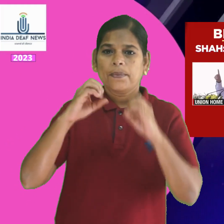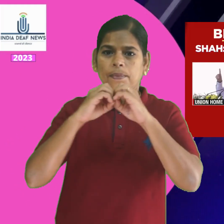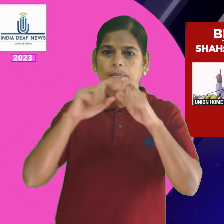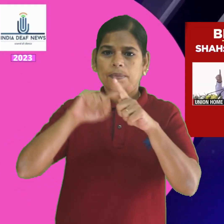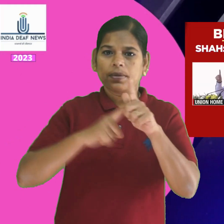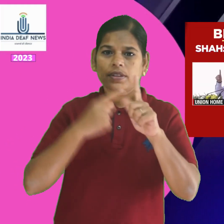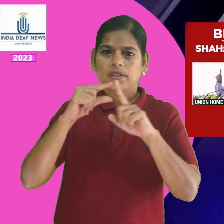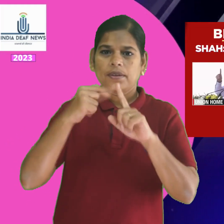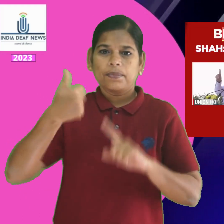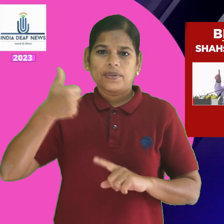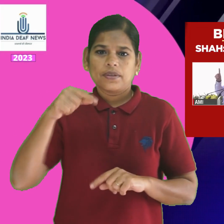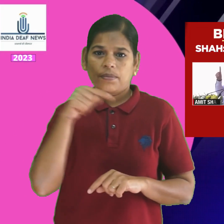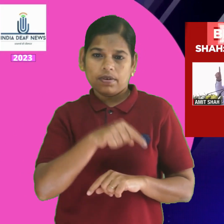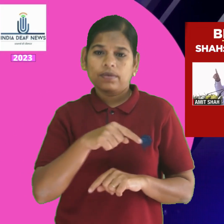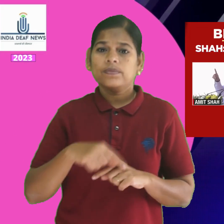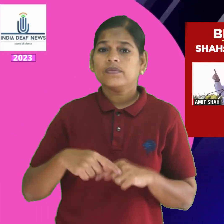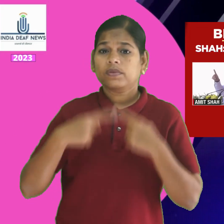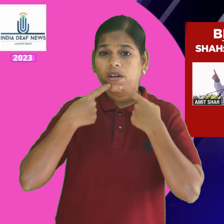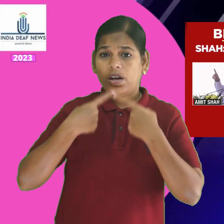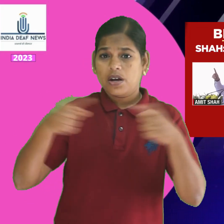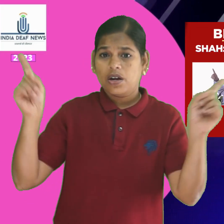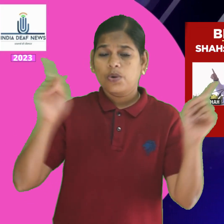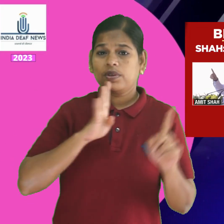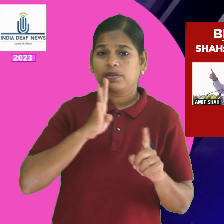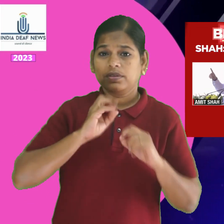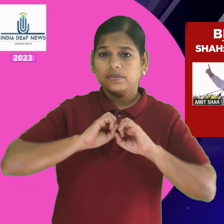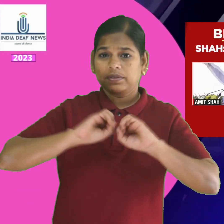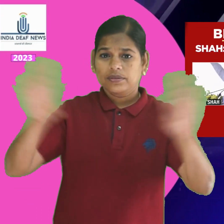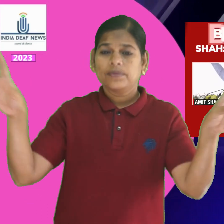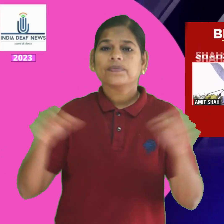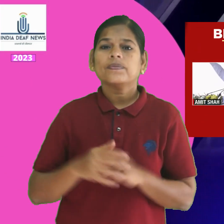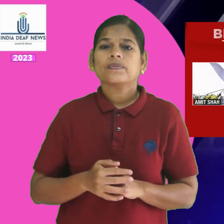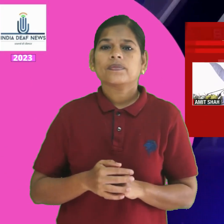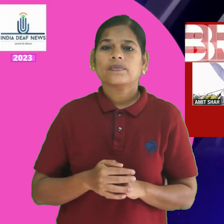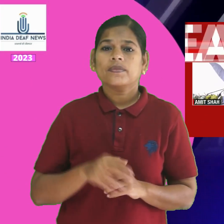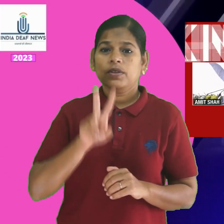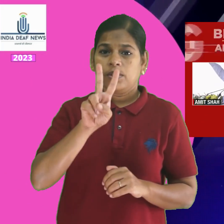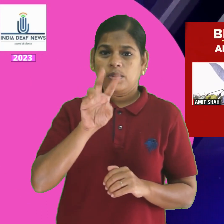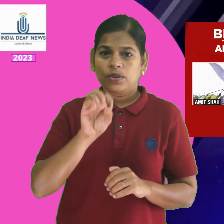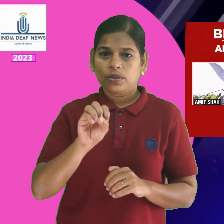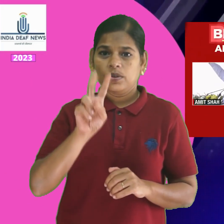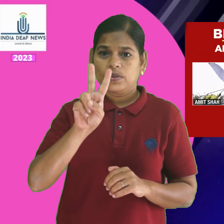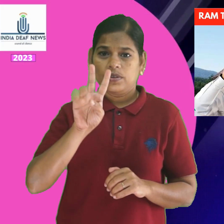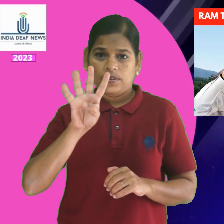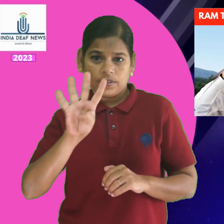1 January 2024 will be ready on the mandir. Thank you.